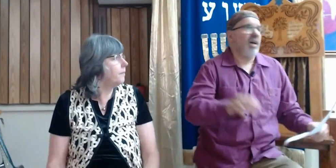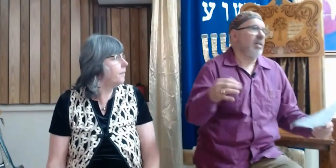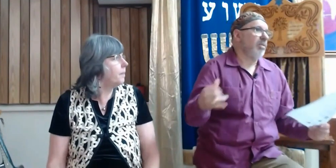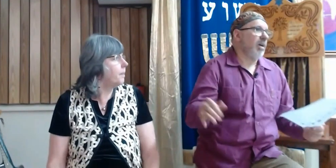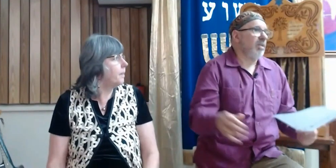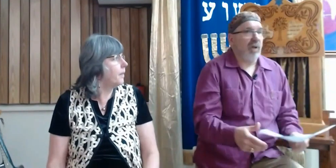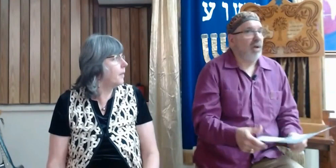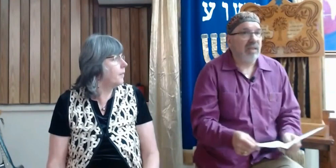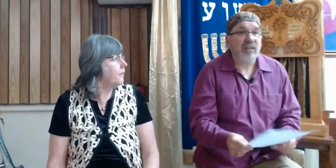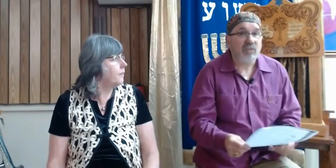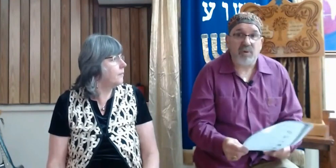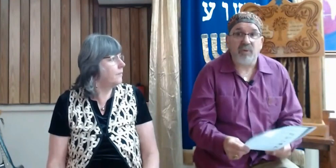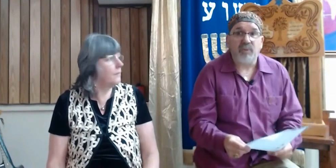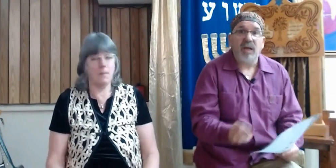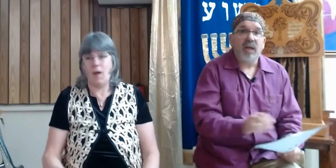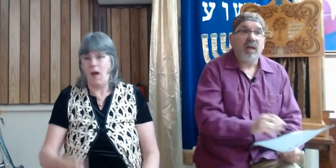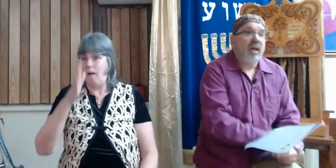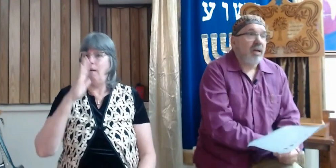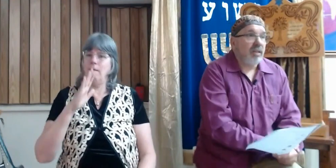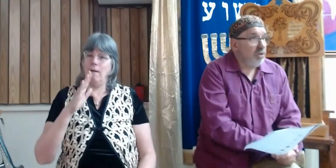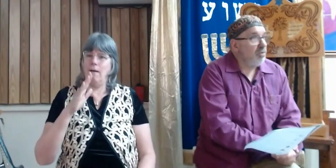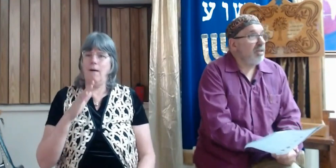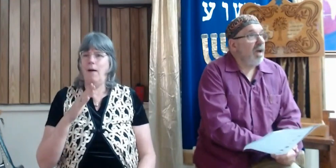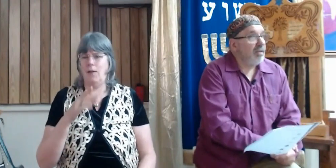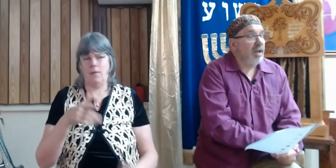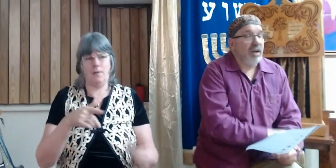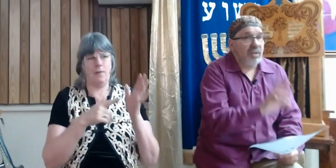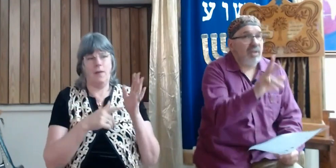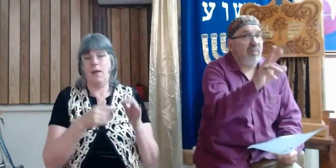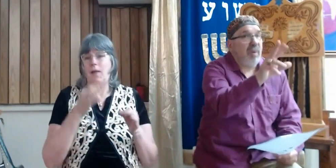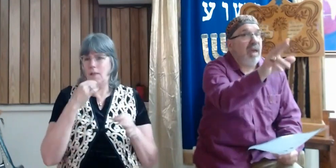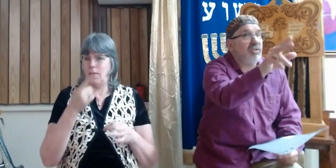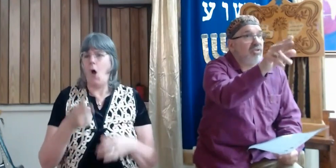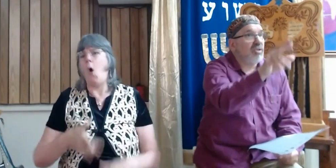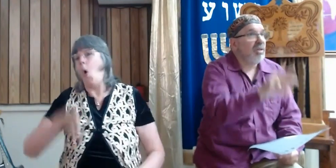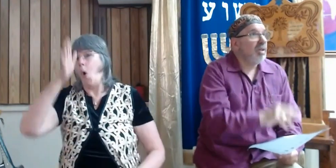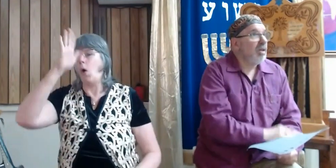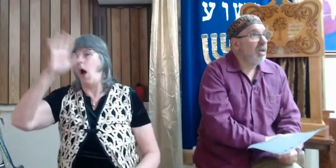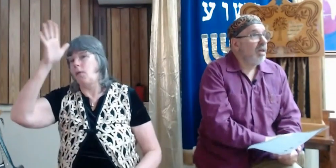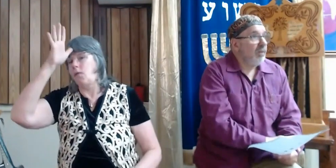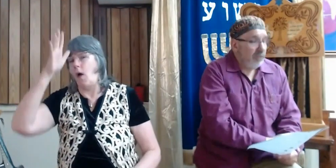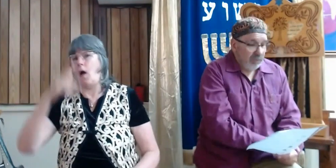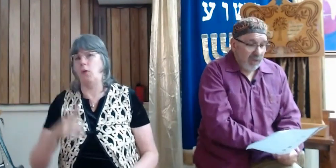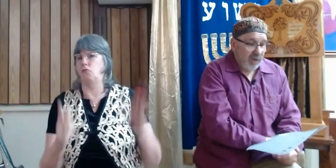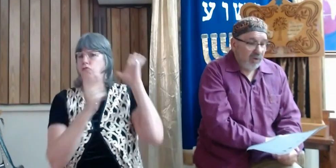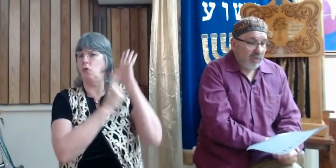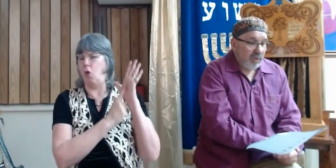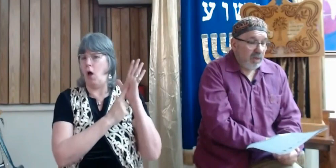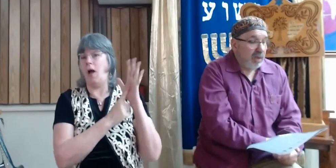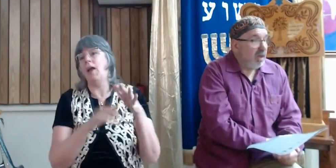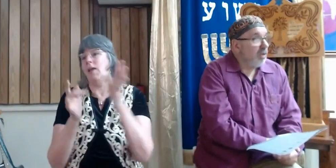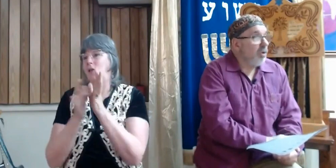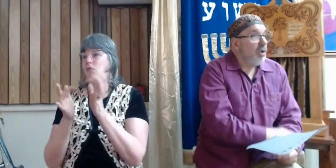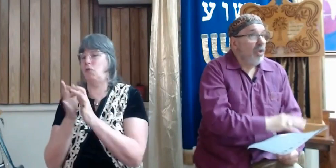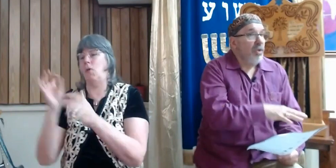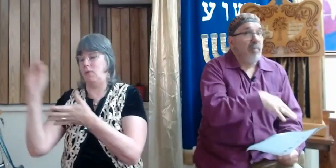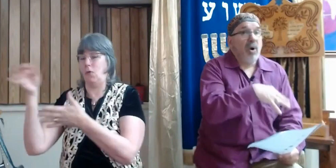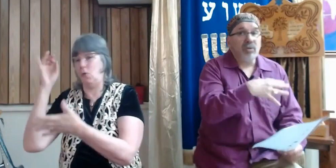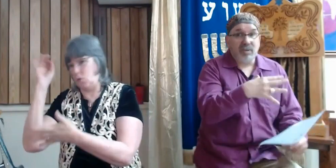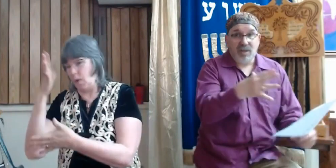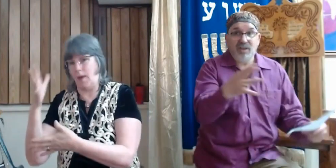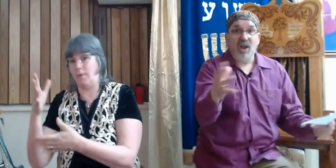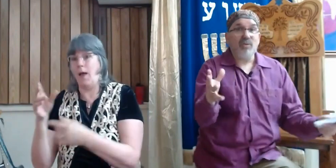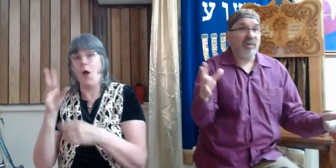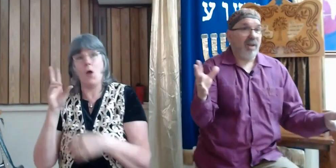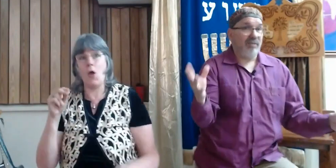Yeshua, grace. No, it's not true. Yeshua and God are on the same page. You know, the